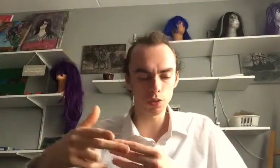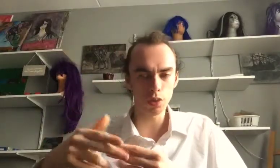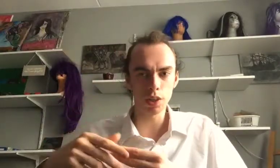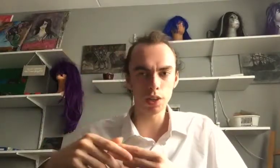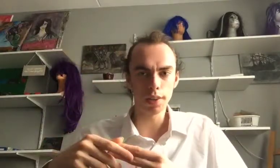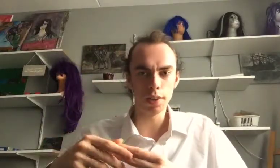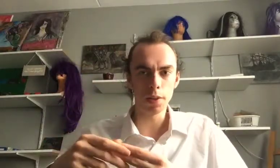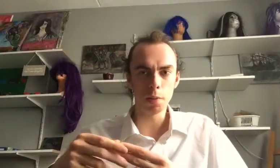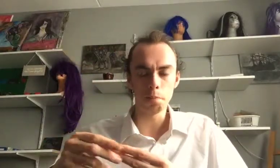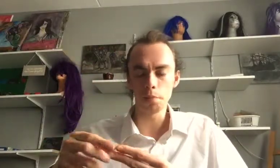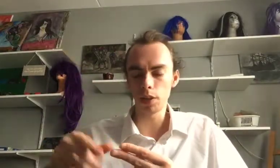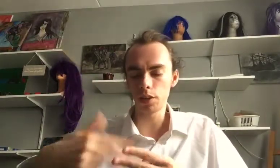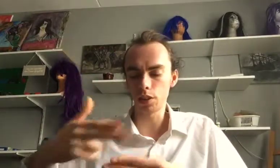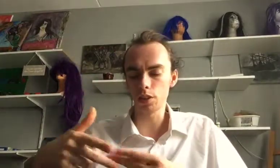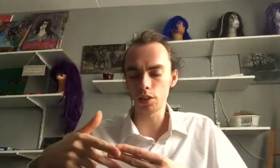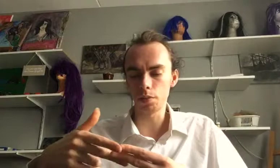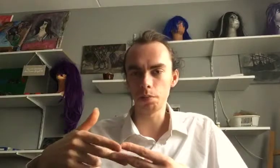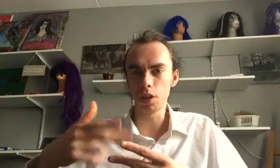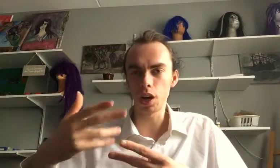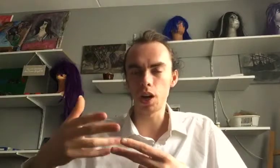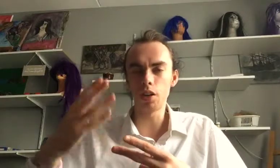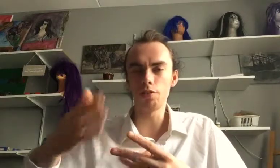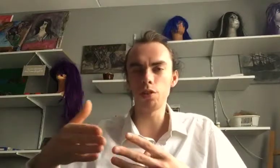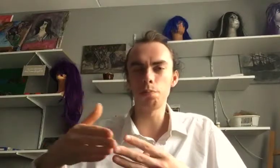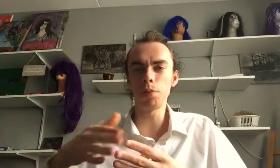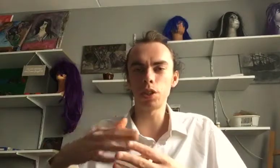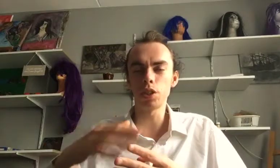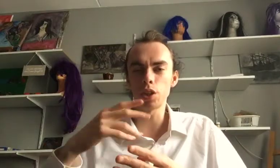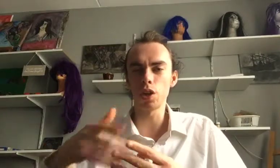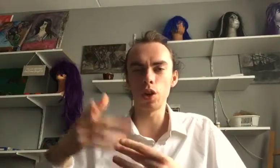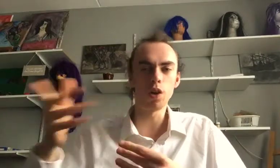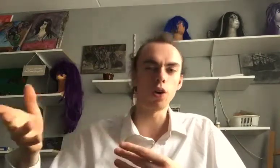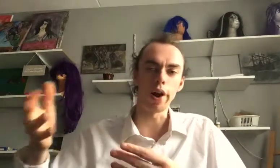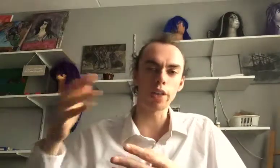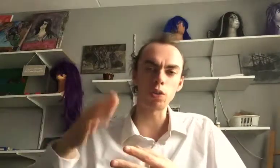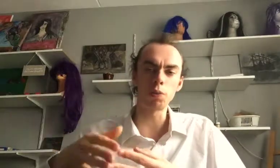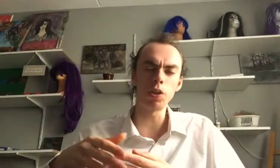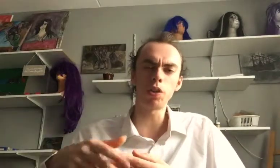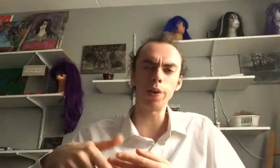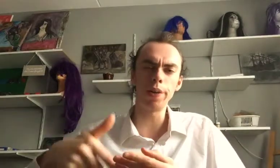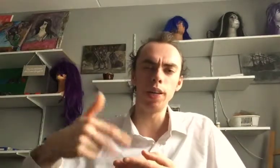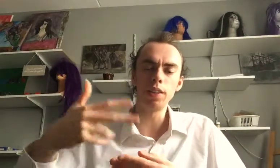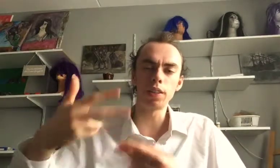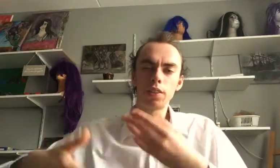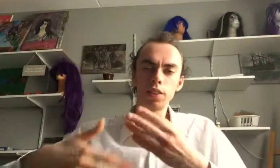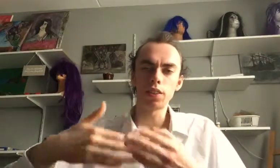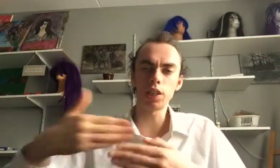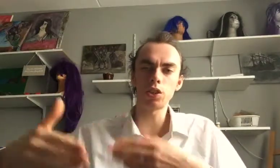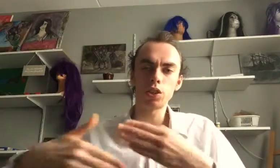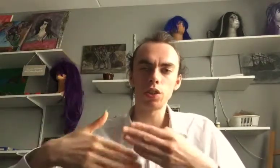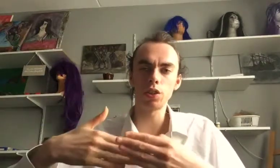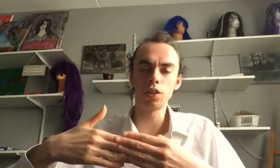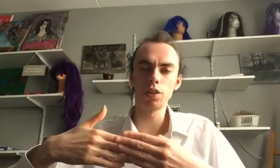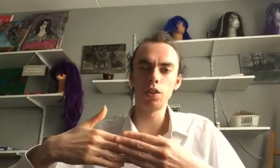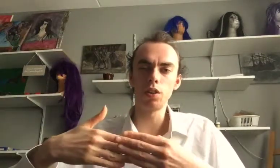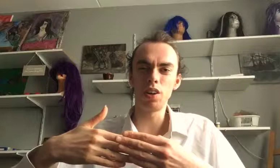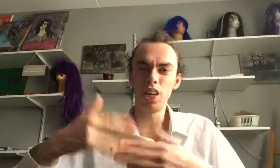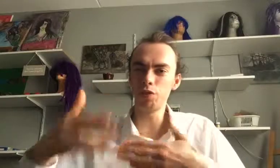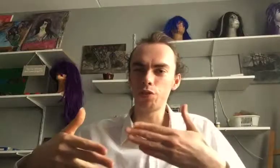that if your body is extremely alkaline, that the cells live